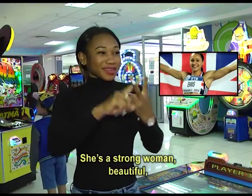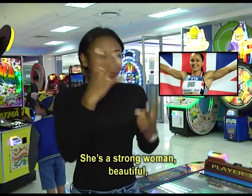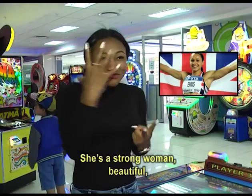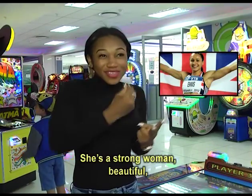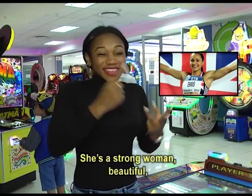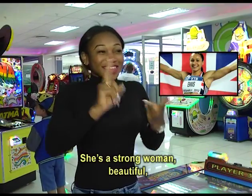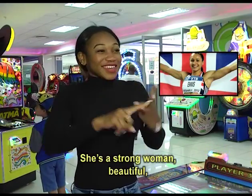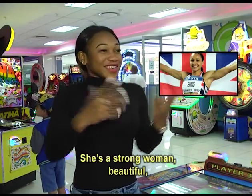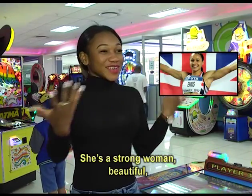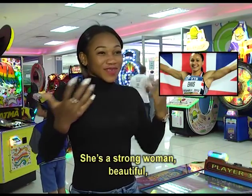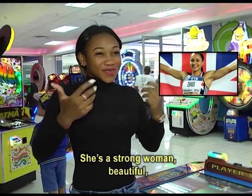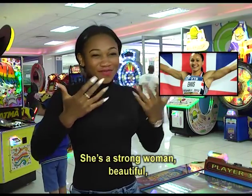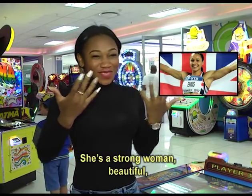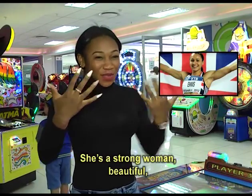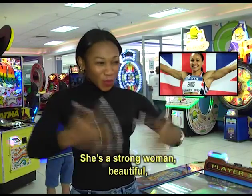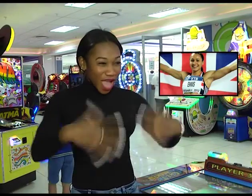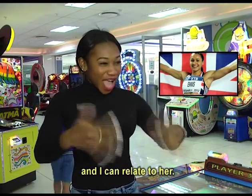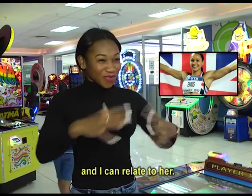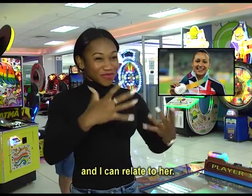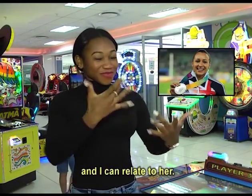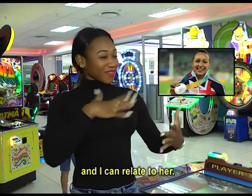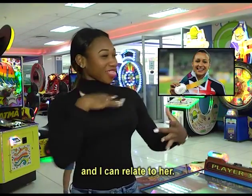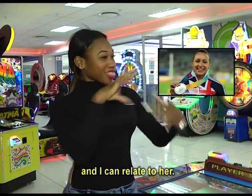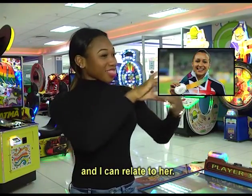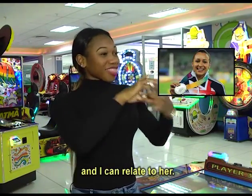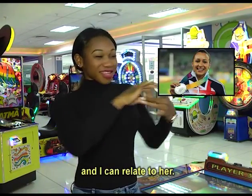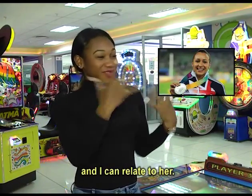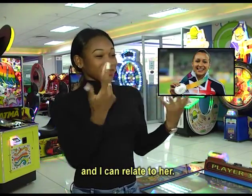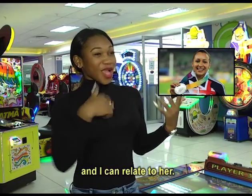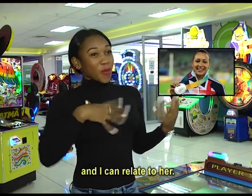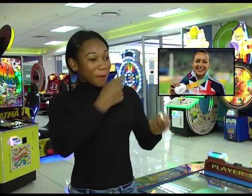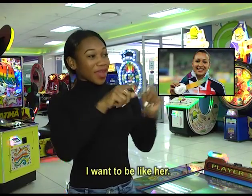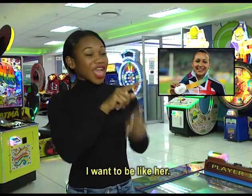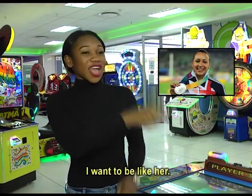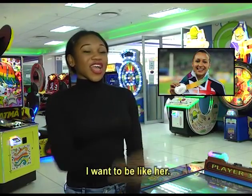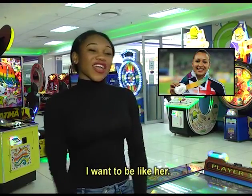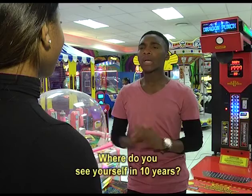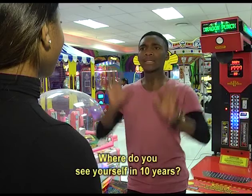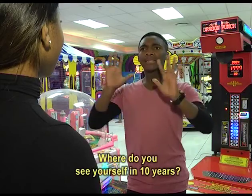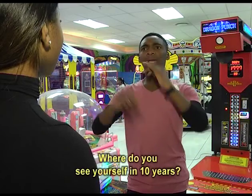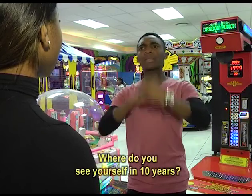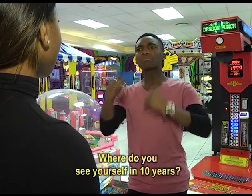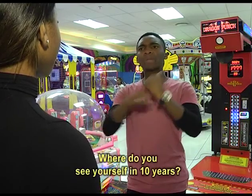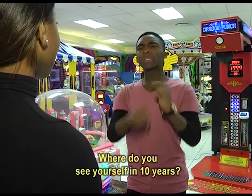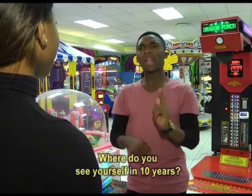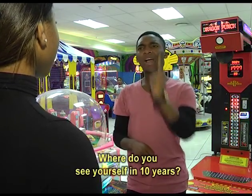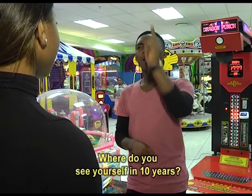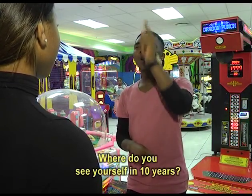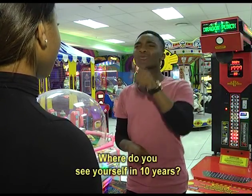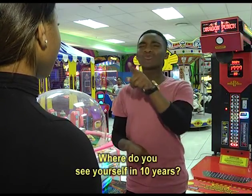She's a strong woman, beautiful, and I can relate to her. I want to be like her. Where do you see yourself in 10 years?